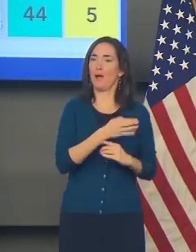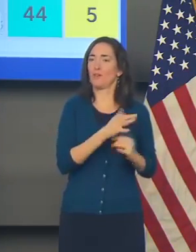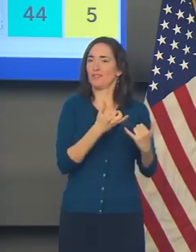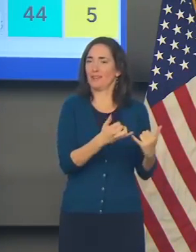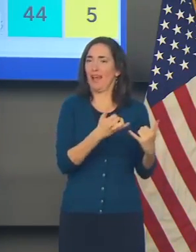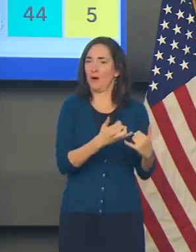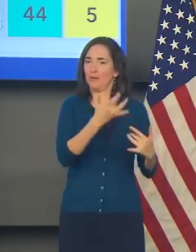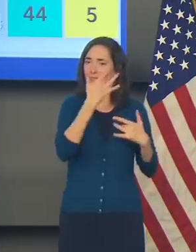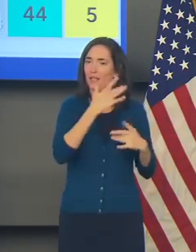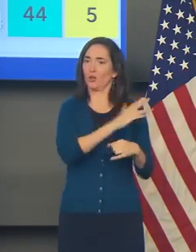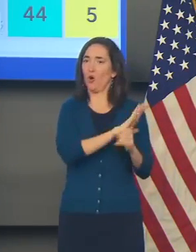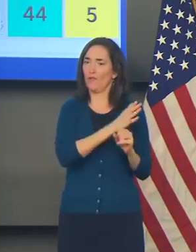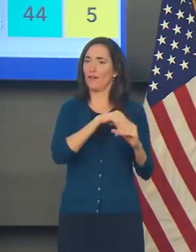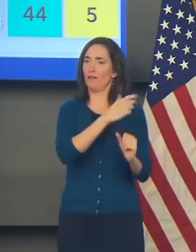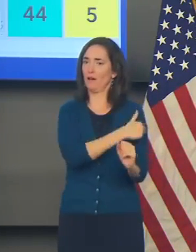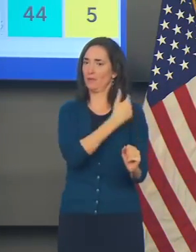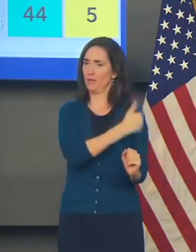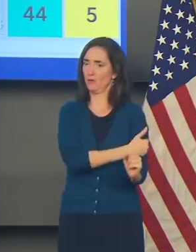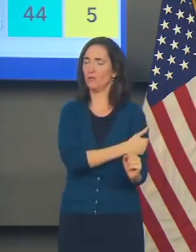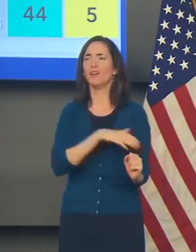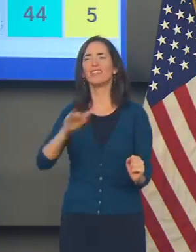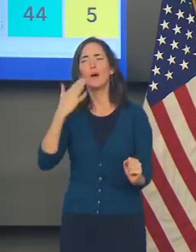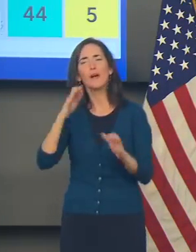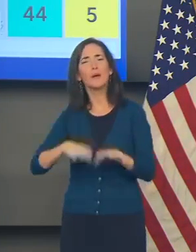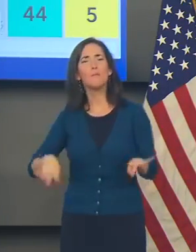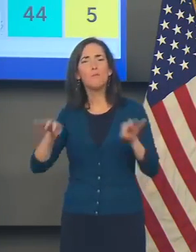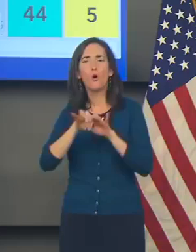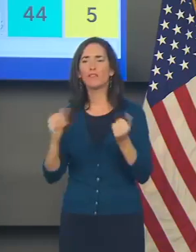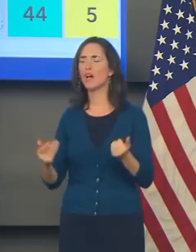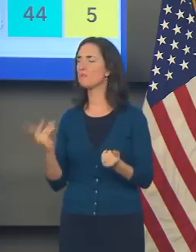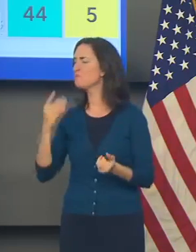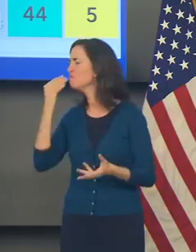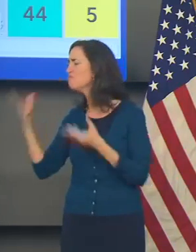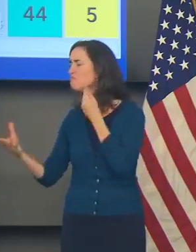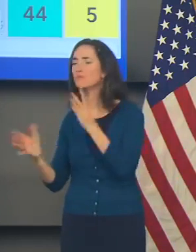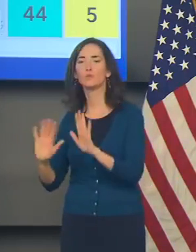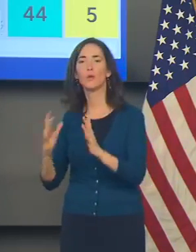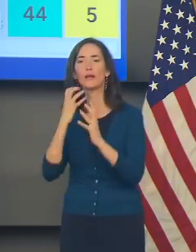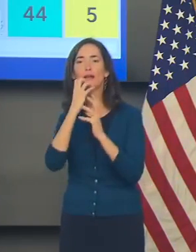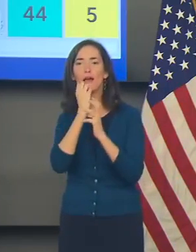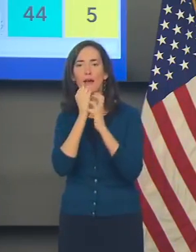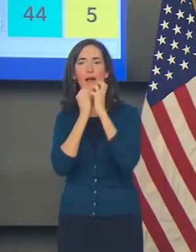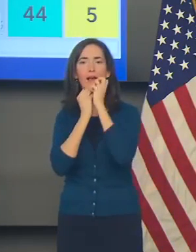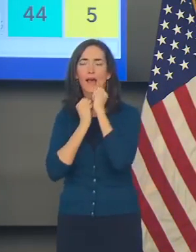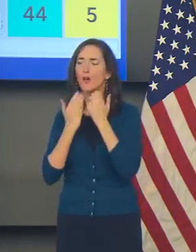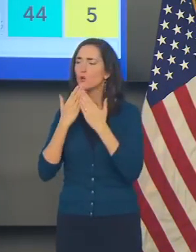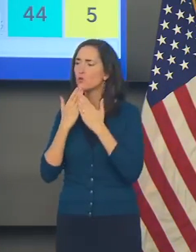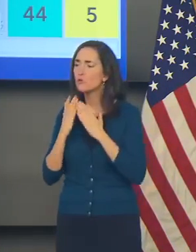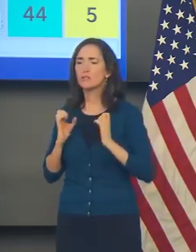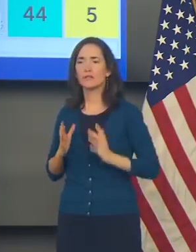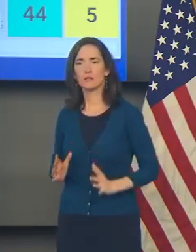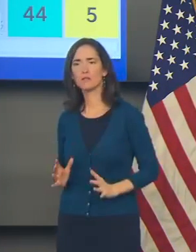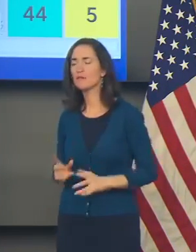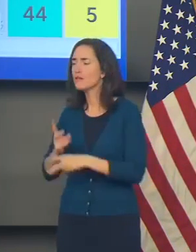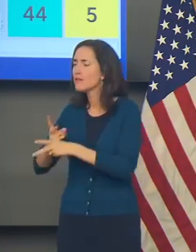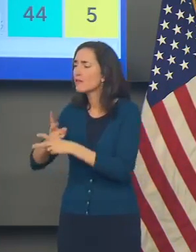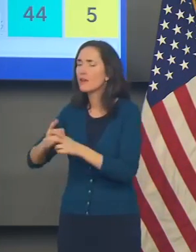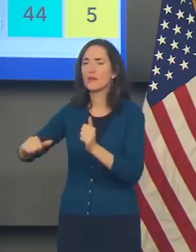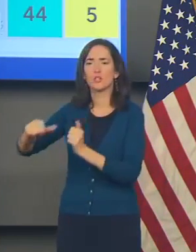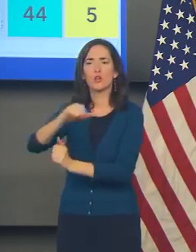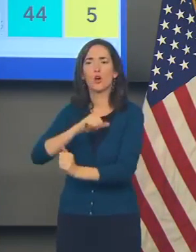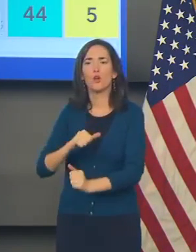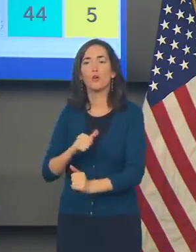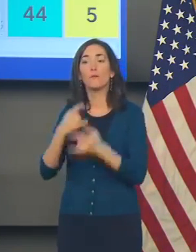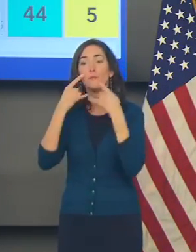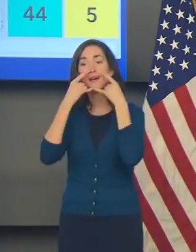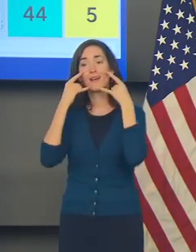good citizens, to be good neighbors, to take care of one another and to wear masks. That is the most important thing we can